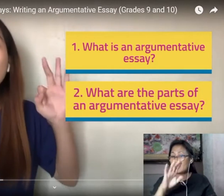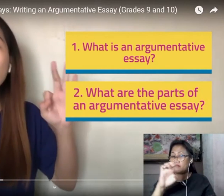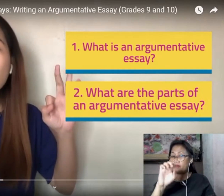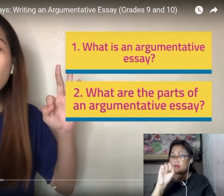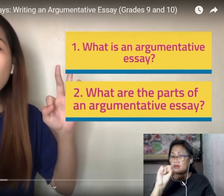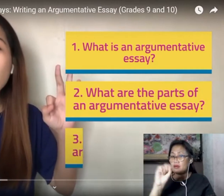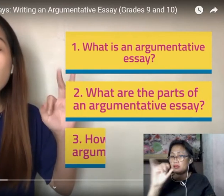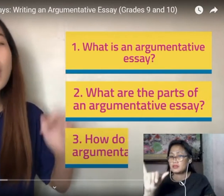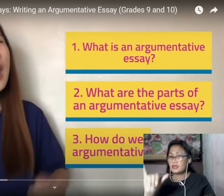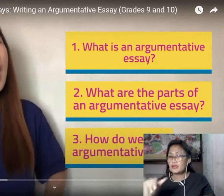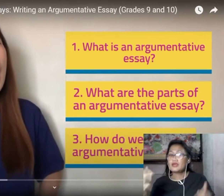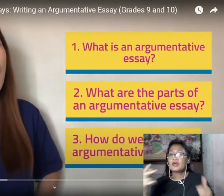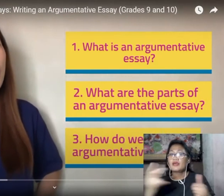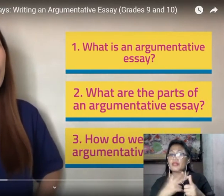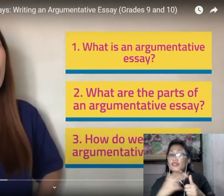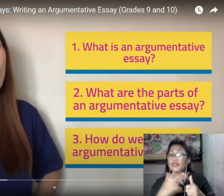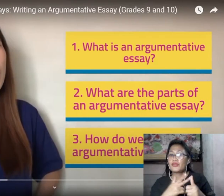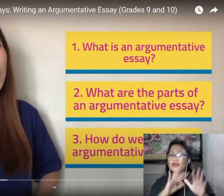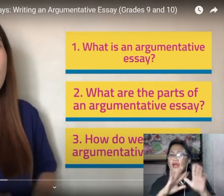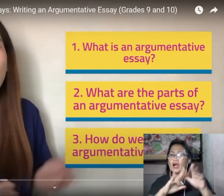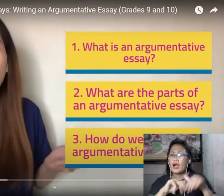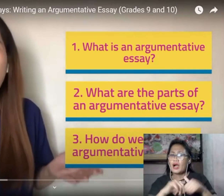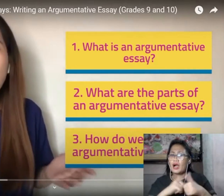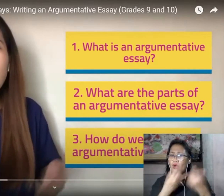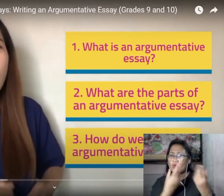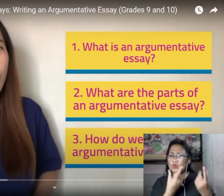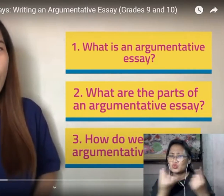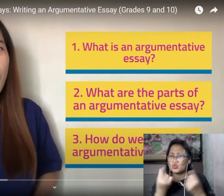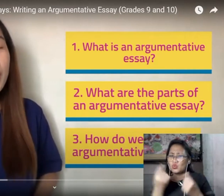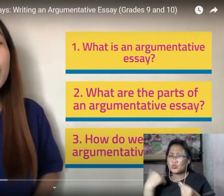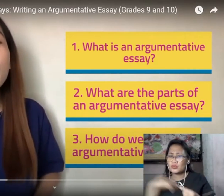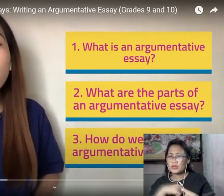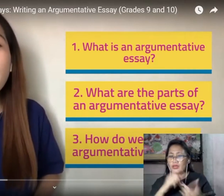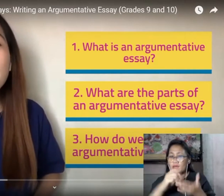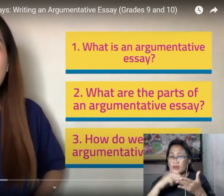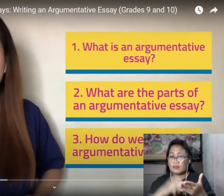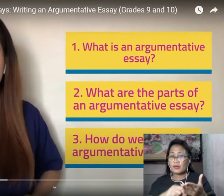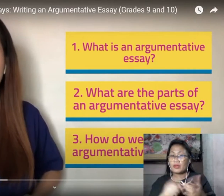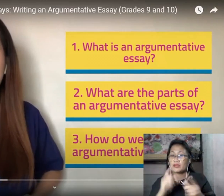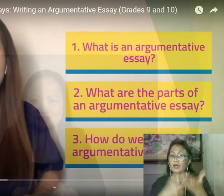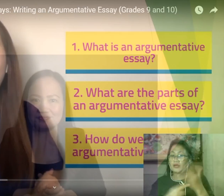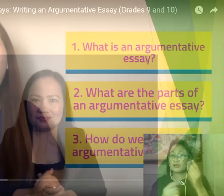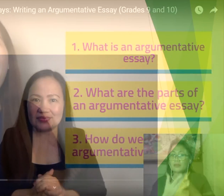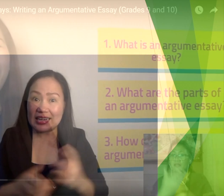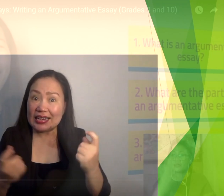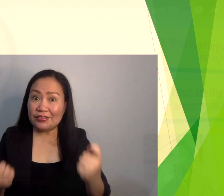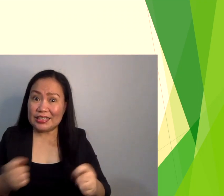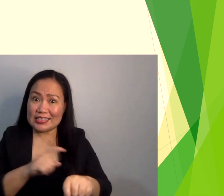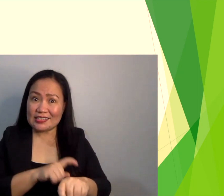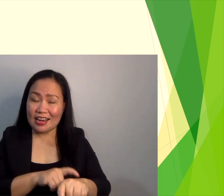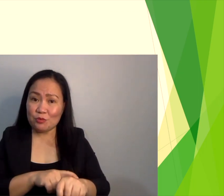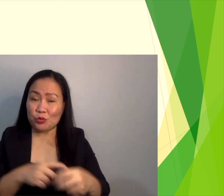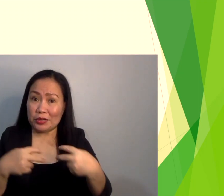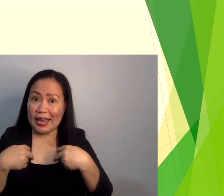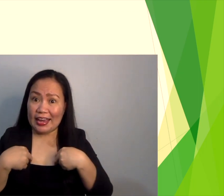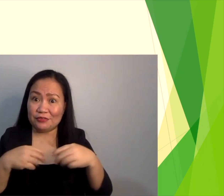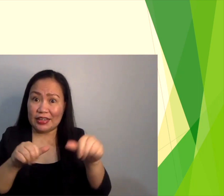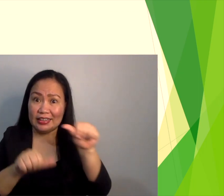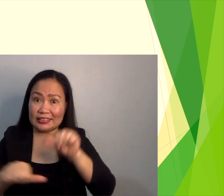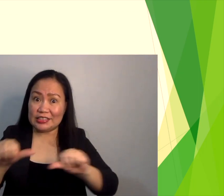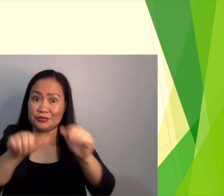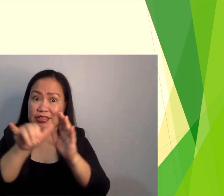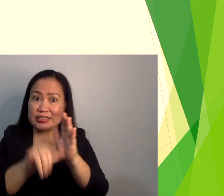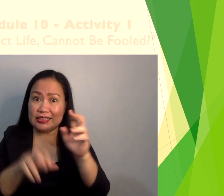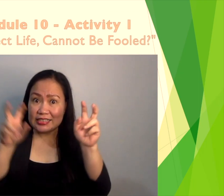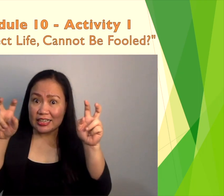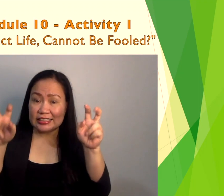And third, how do we write argumentative essays? Or this time, we will have